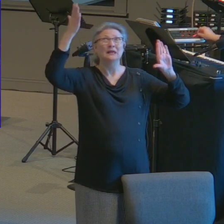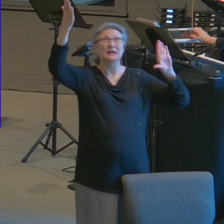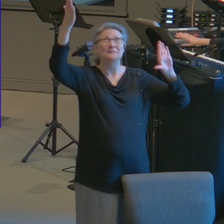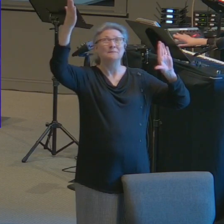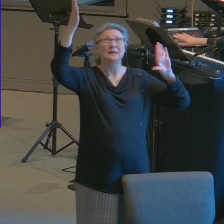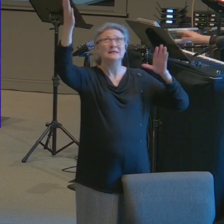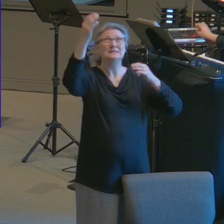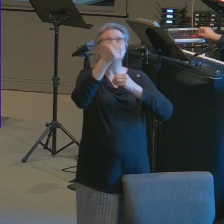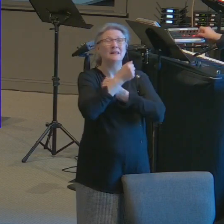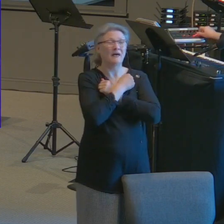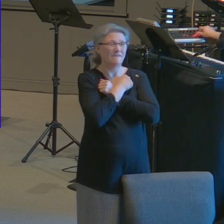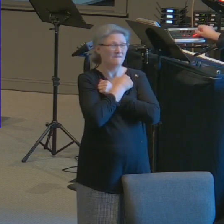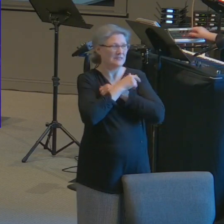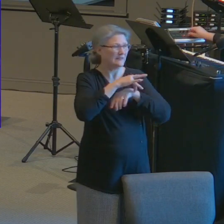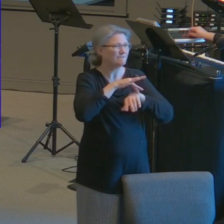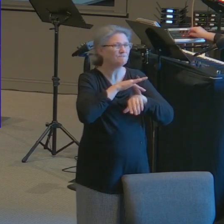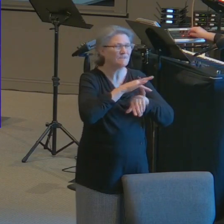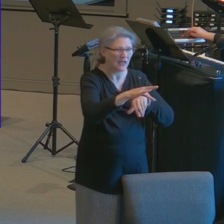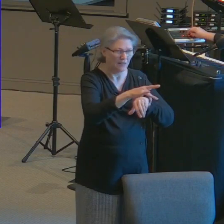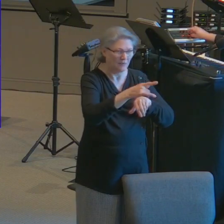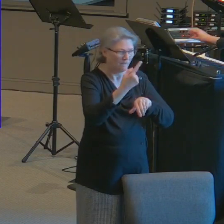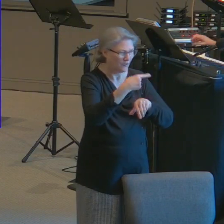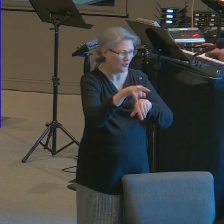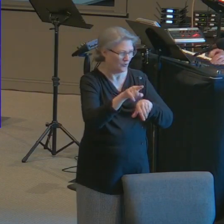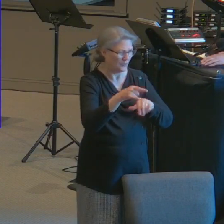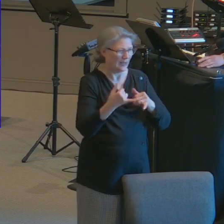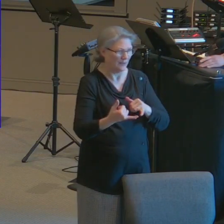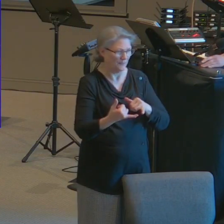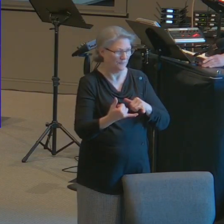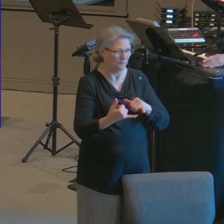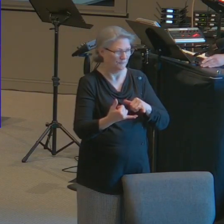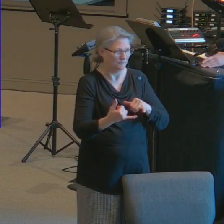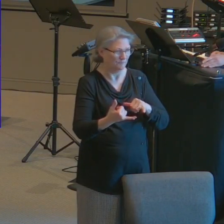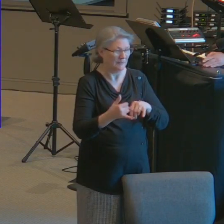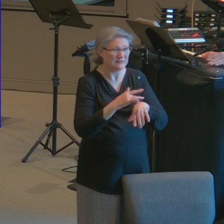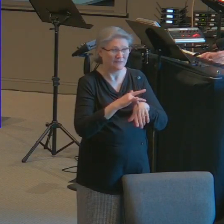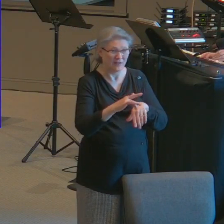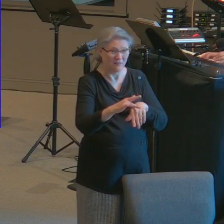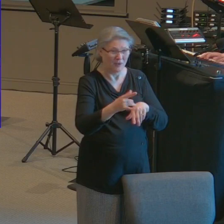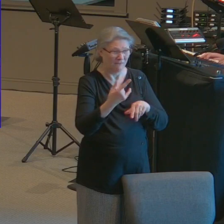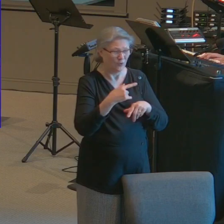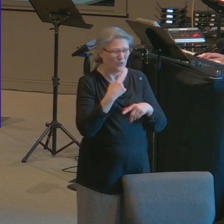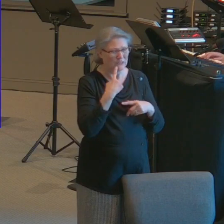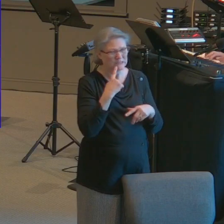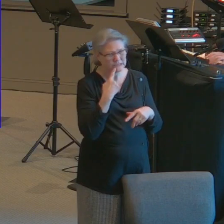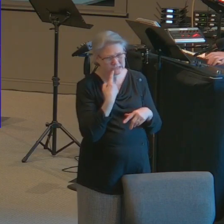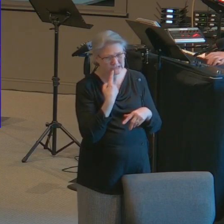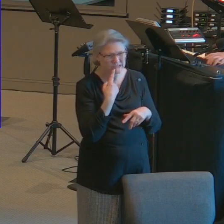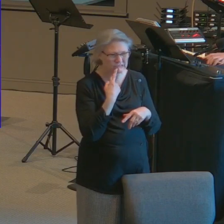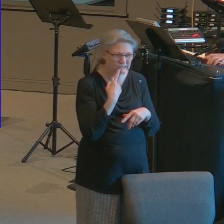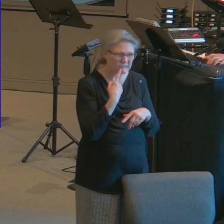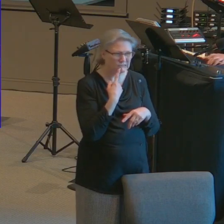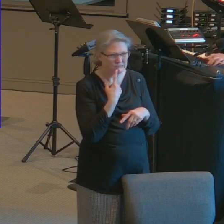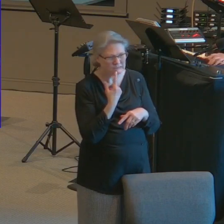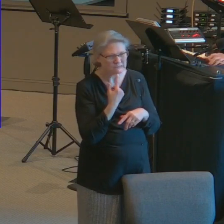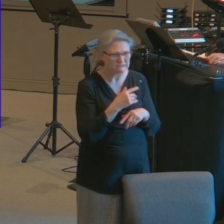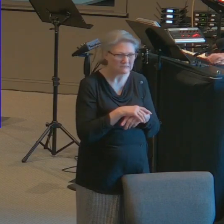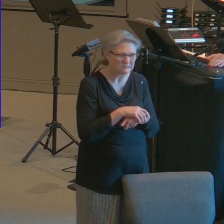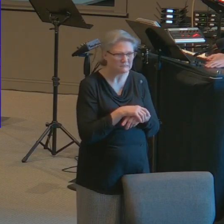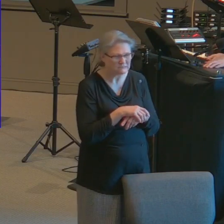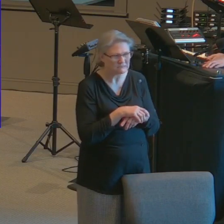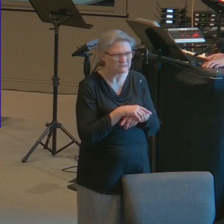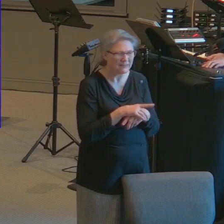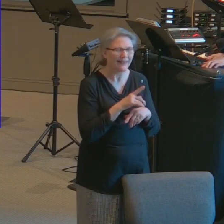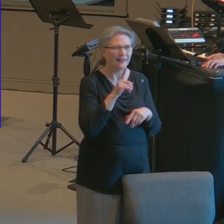love is available to you at this moment if you are discouraged he